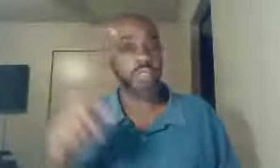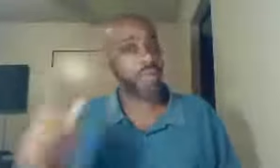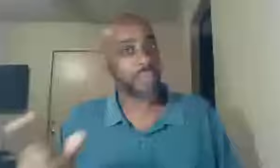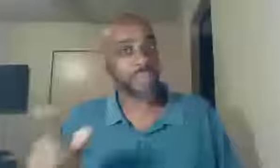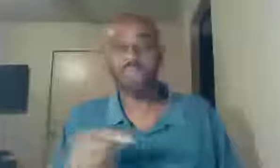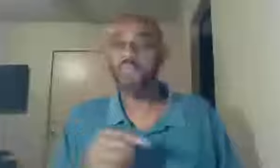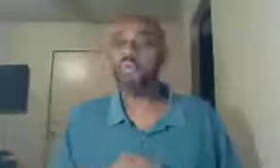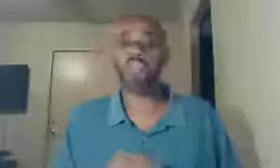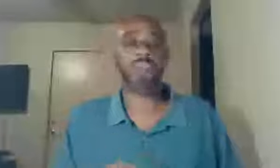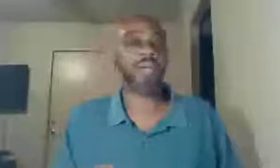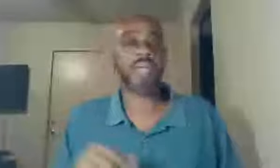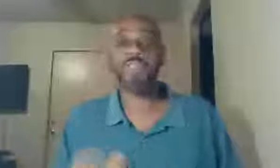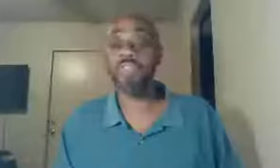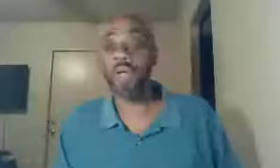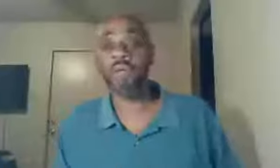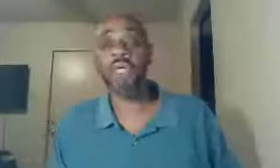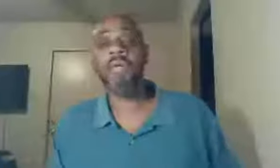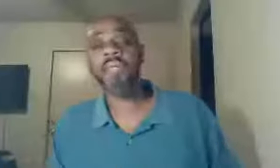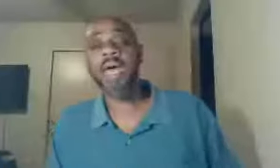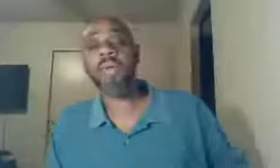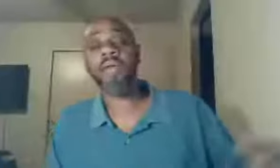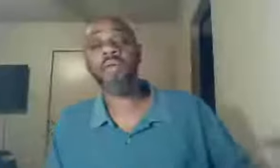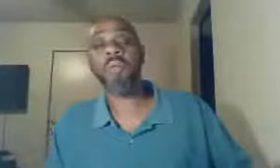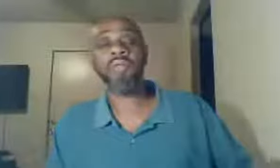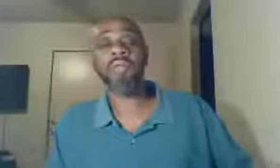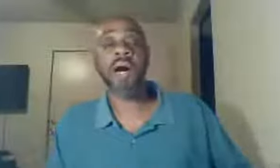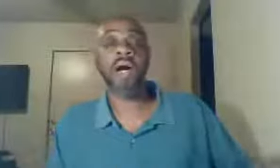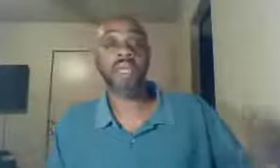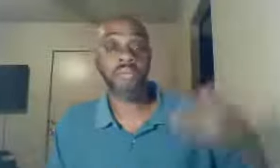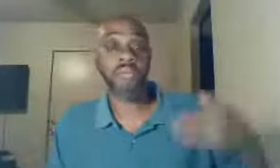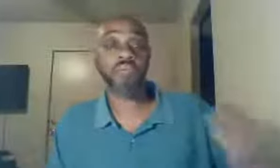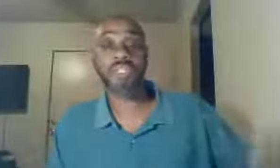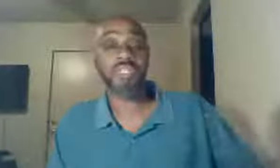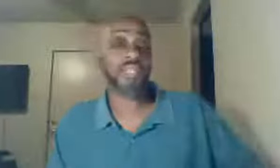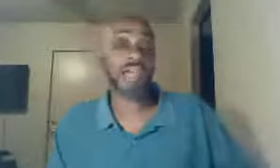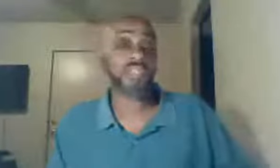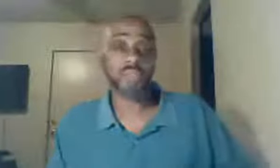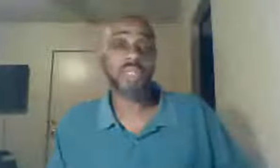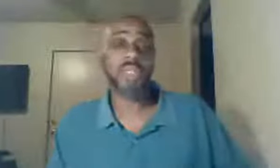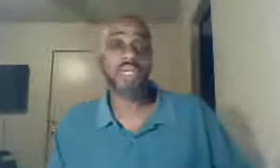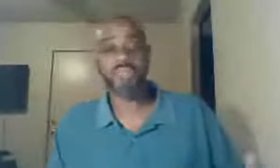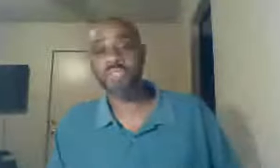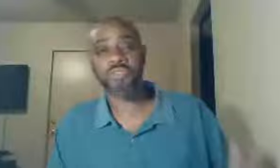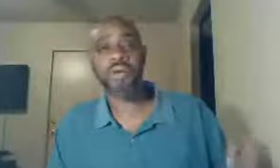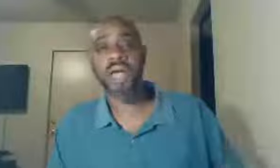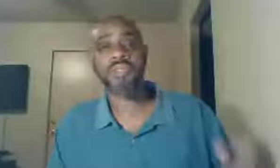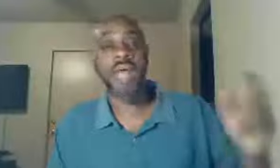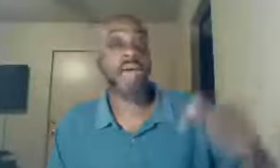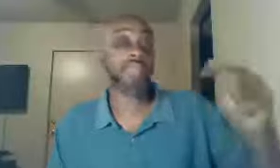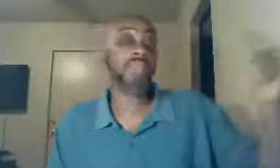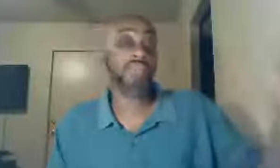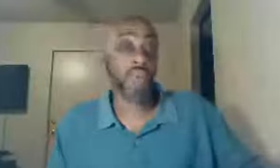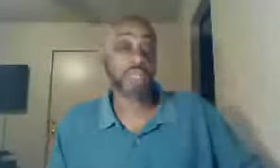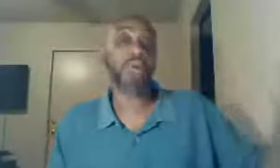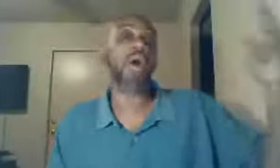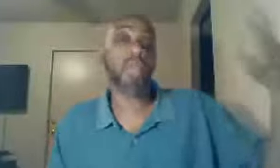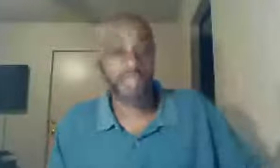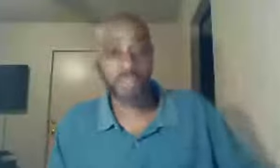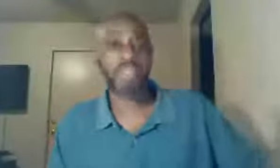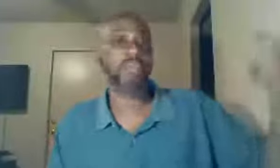preach, baptize who we want you to baptize, no, that man or woman of God, if they are preaching the gospel, of Jesus Christ, as was Paul, and Peter,